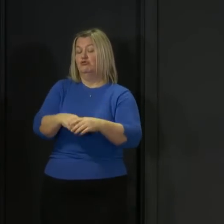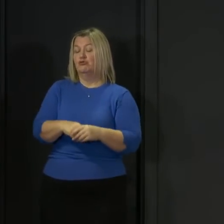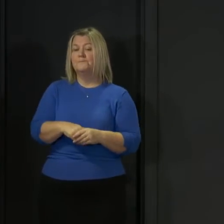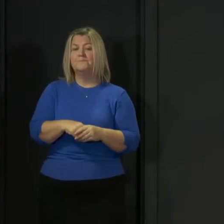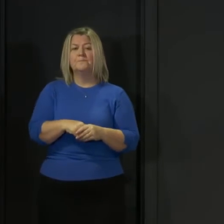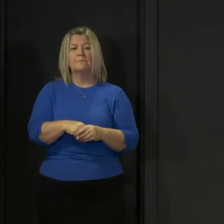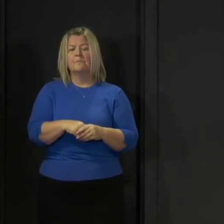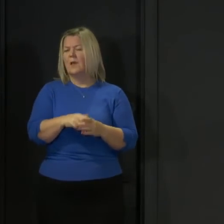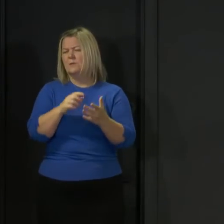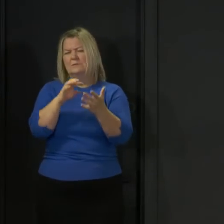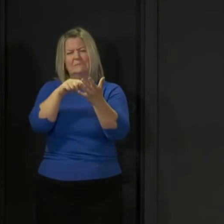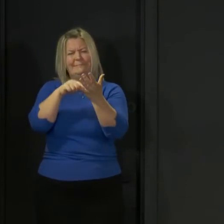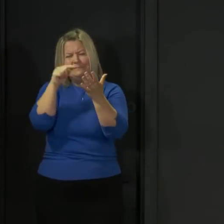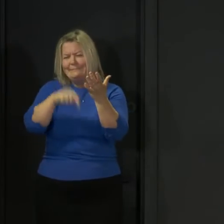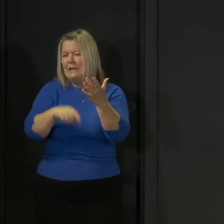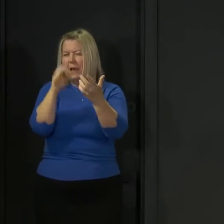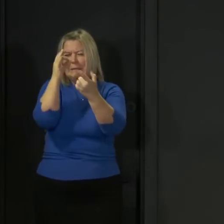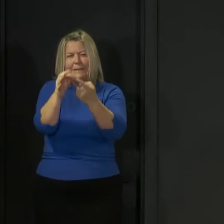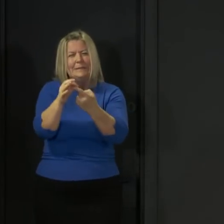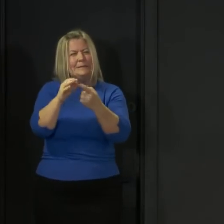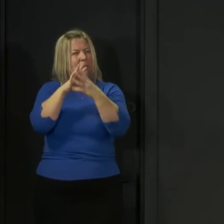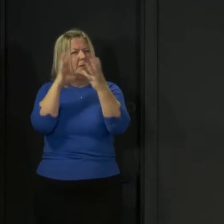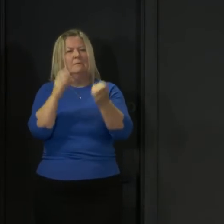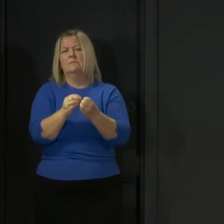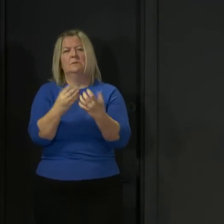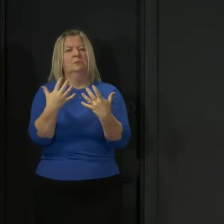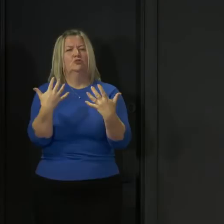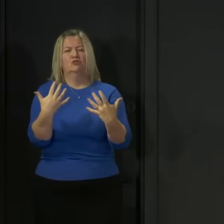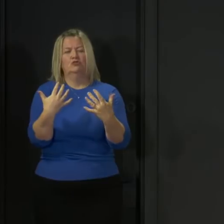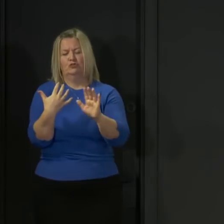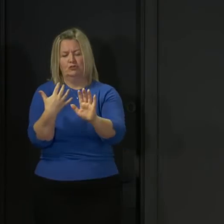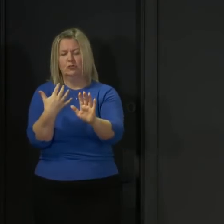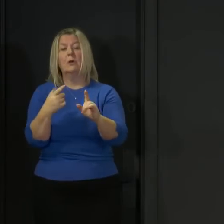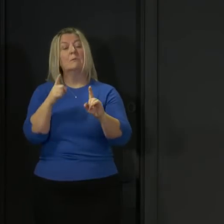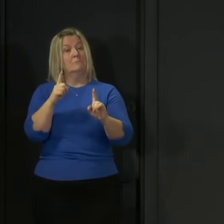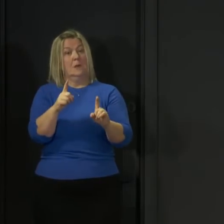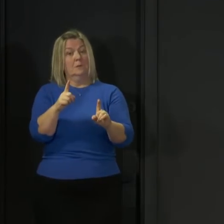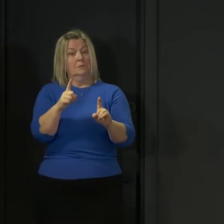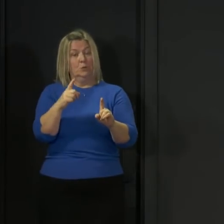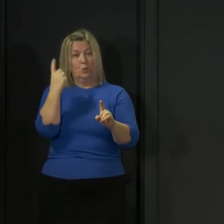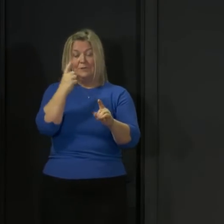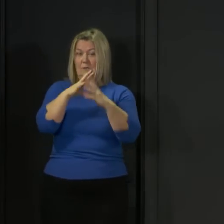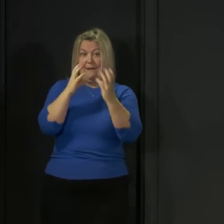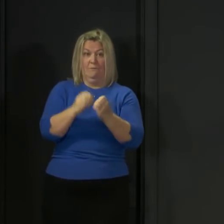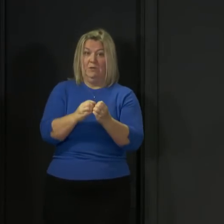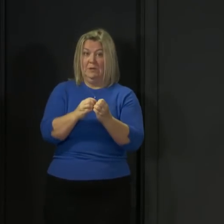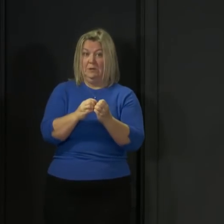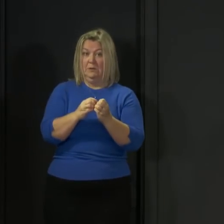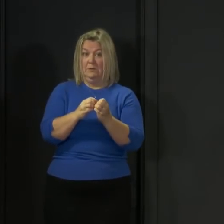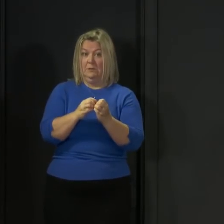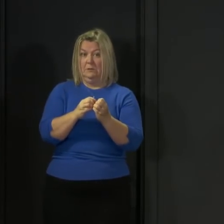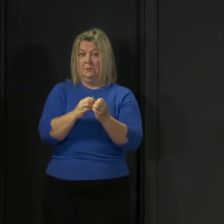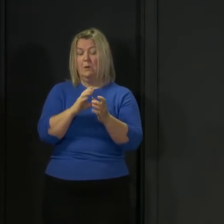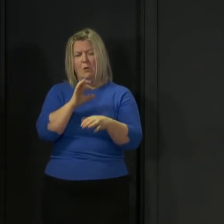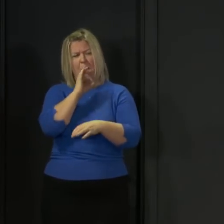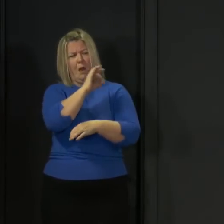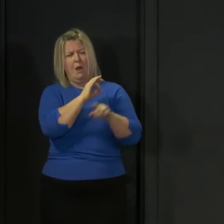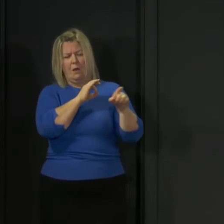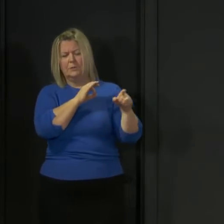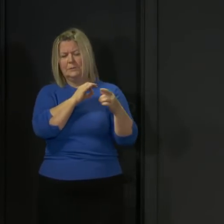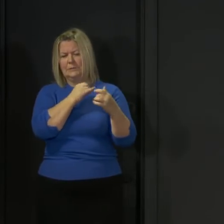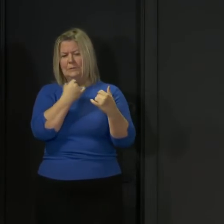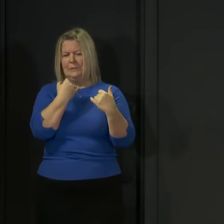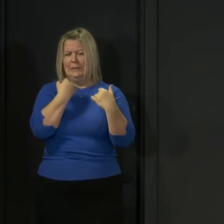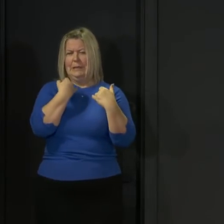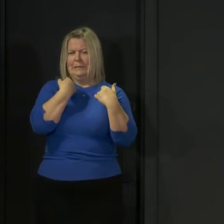into all of the detail of what that will look like right now, but we are considering all of these issues. I'll ask the Health Secretary to say a bit more about the sick pay issue